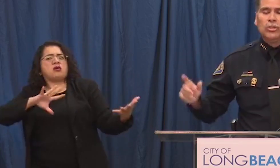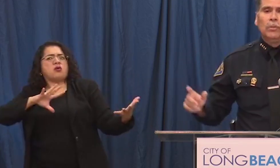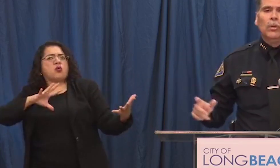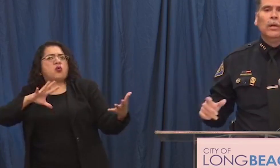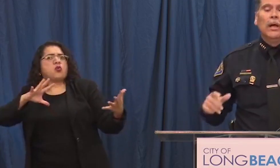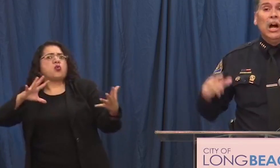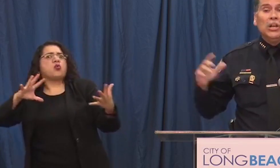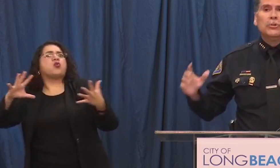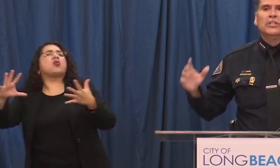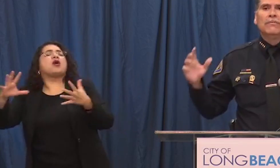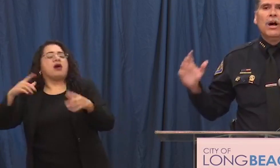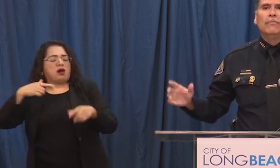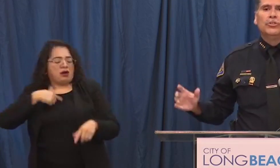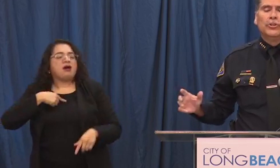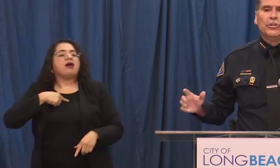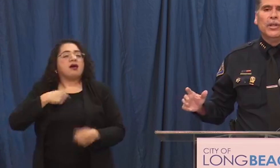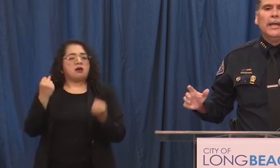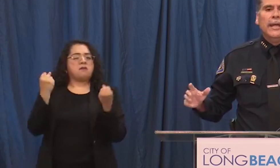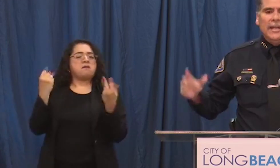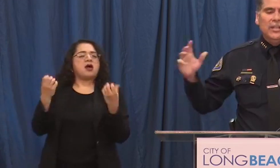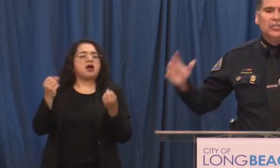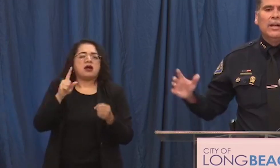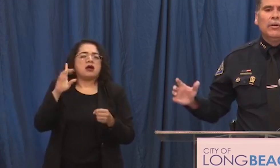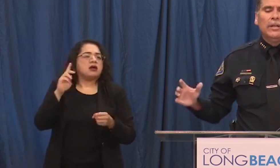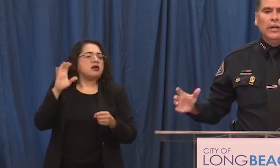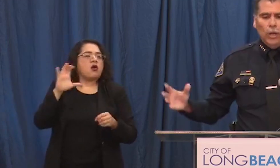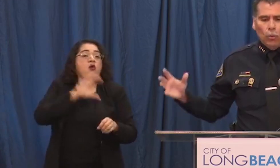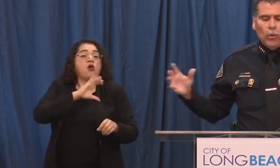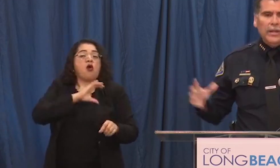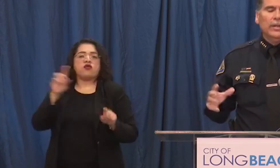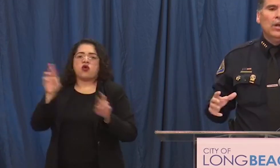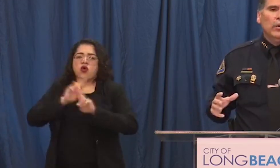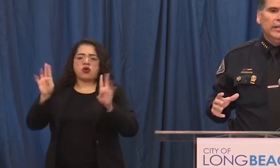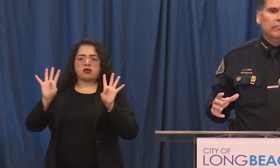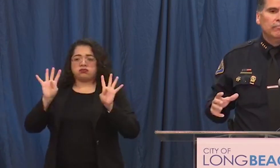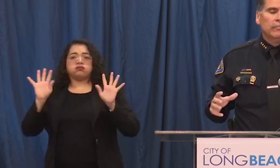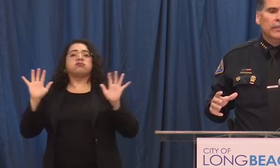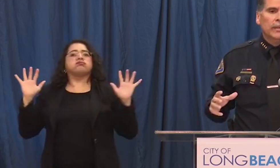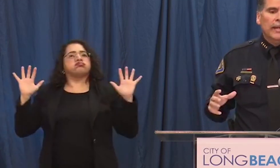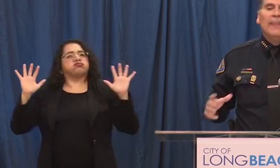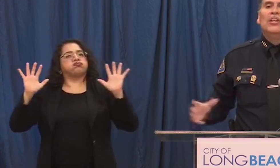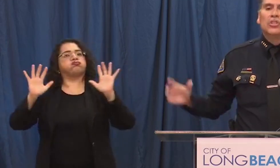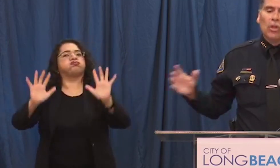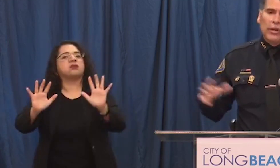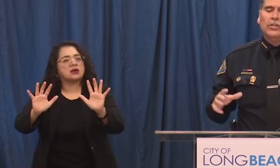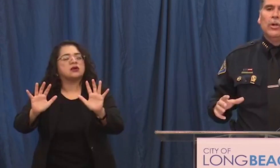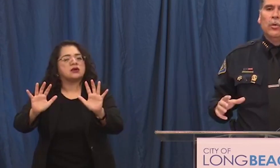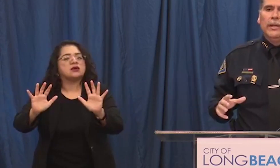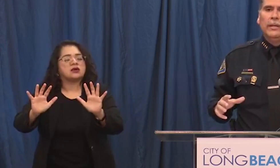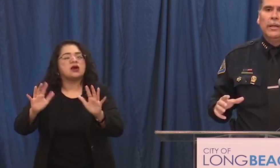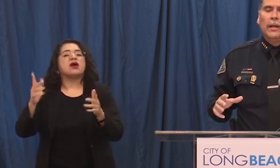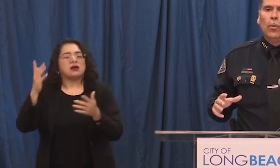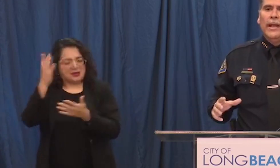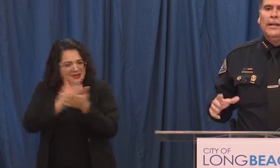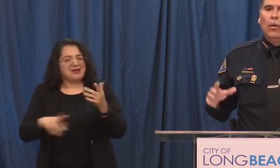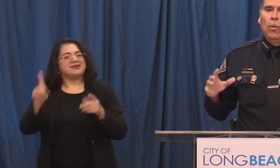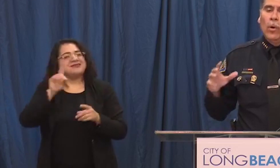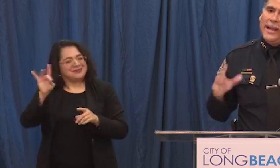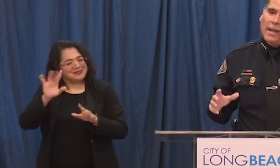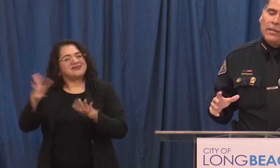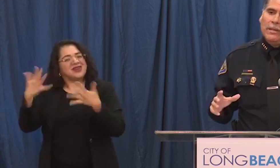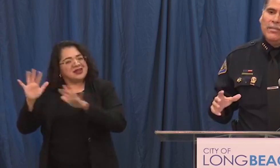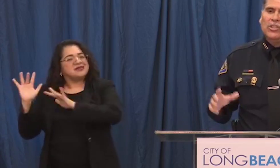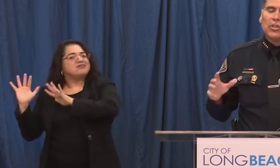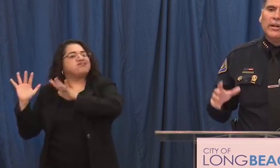multiple hundreds of officers in this area ready to go in and they started to go in when